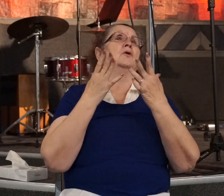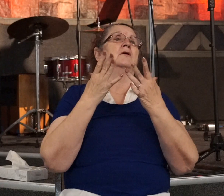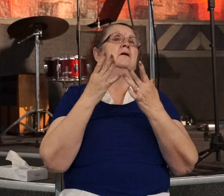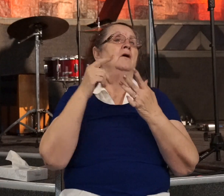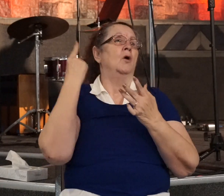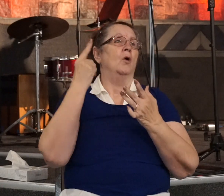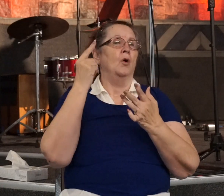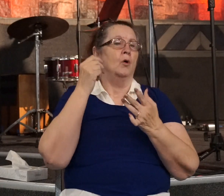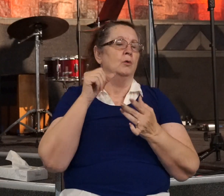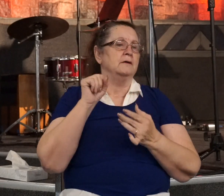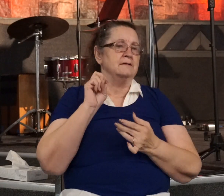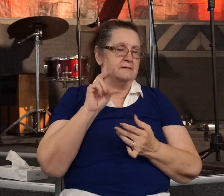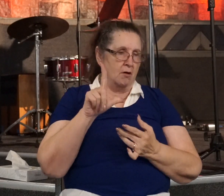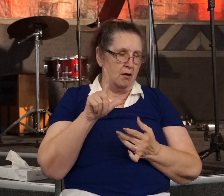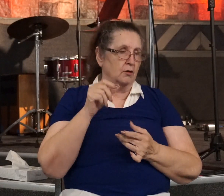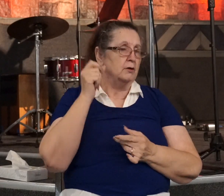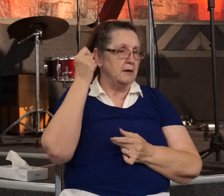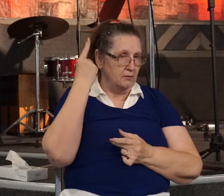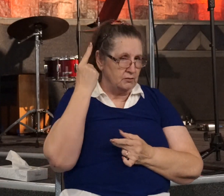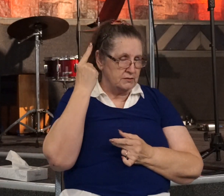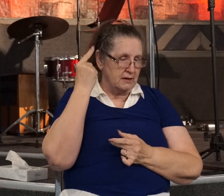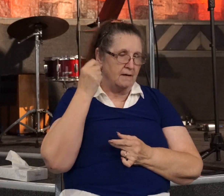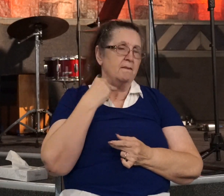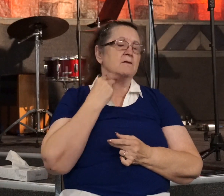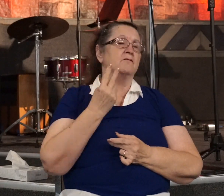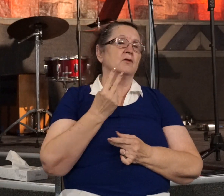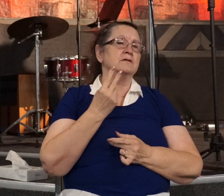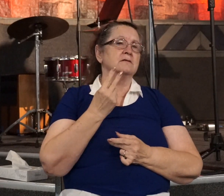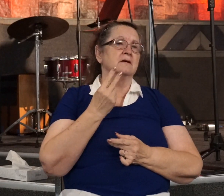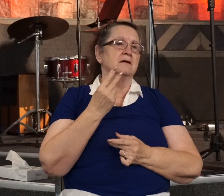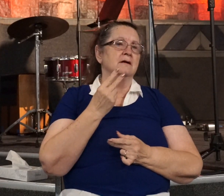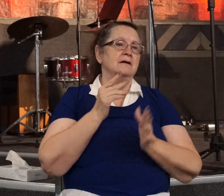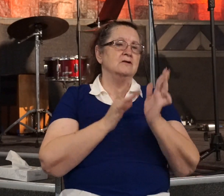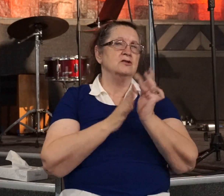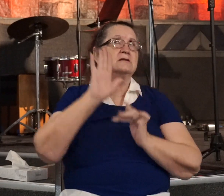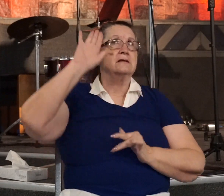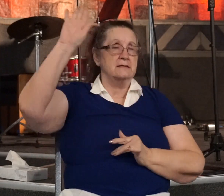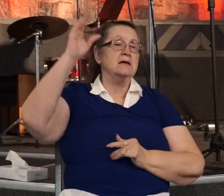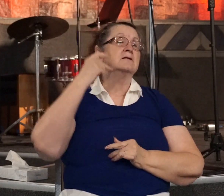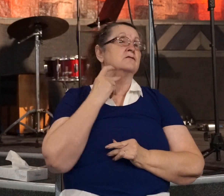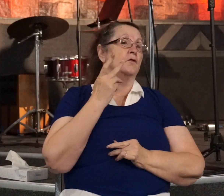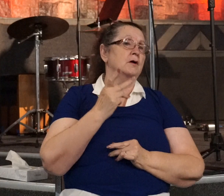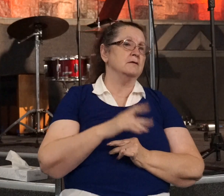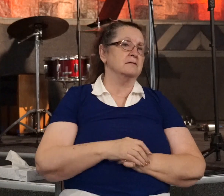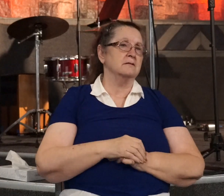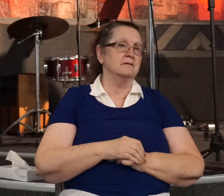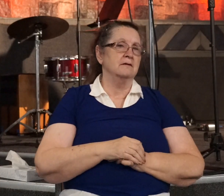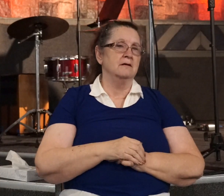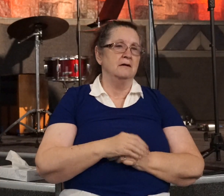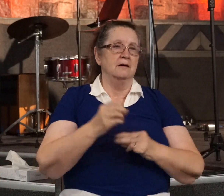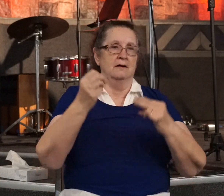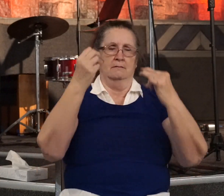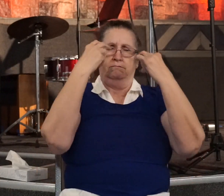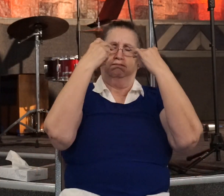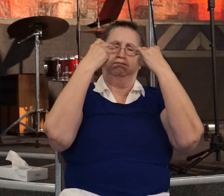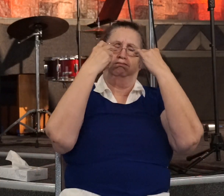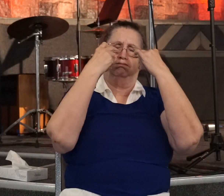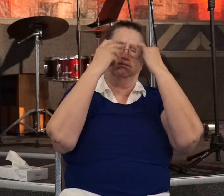Saul could understand. It was the voice of Jesus. And the blindingly bright light will show you the light